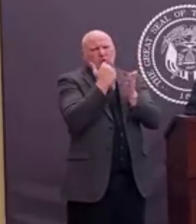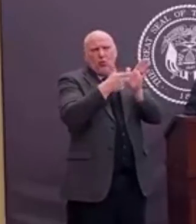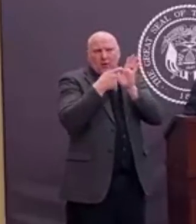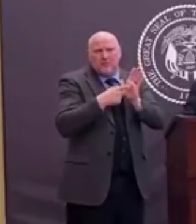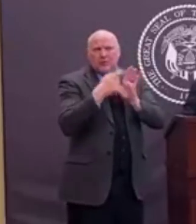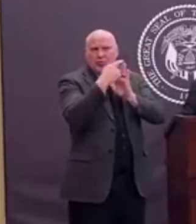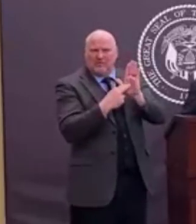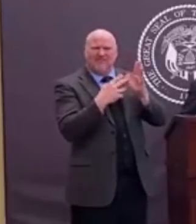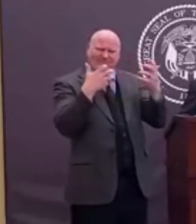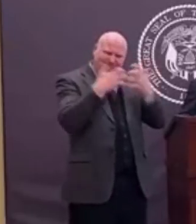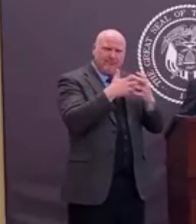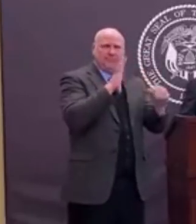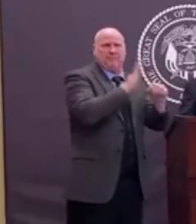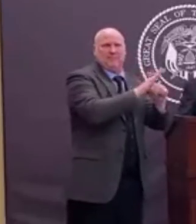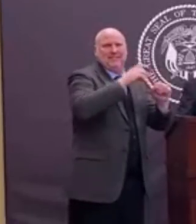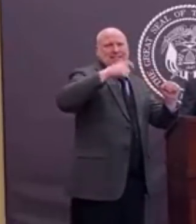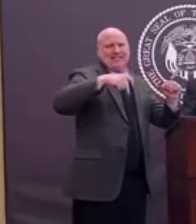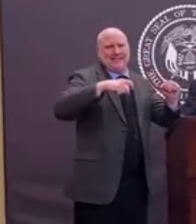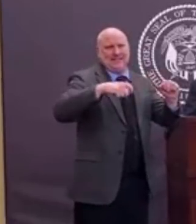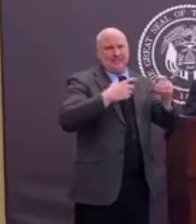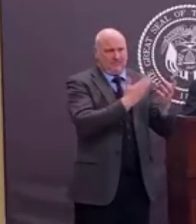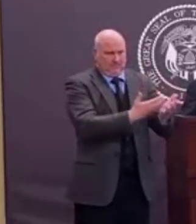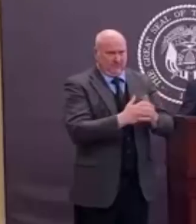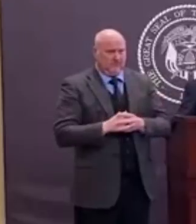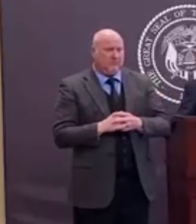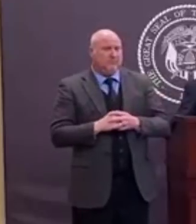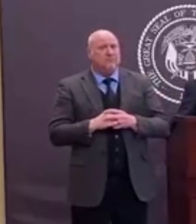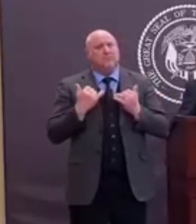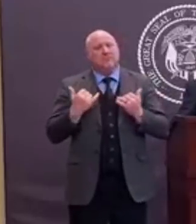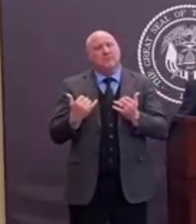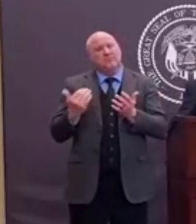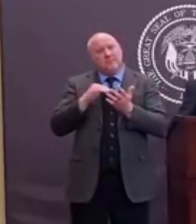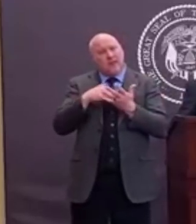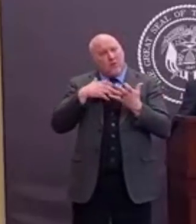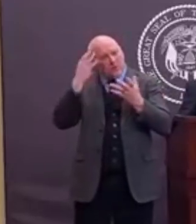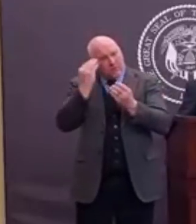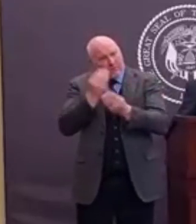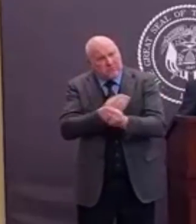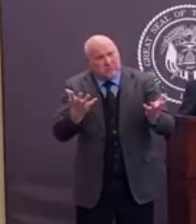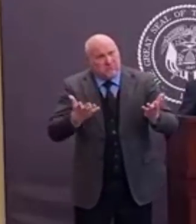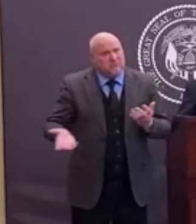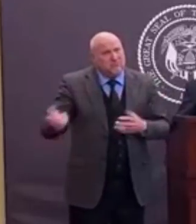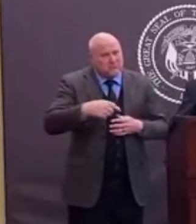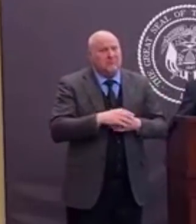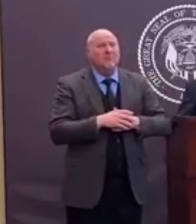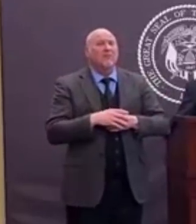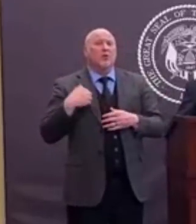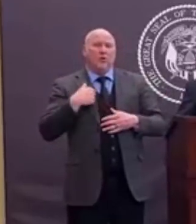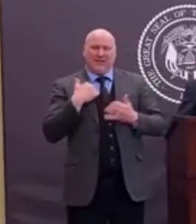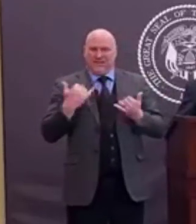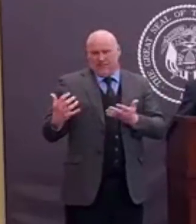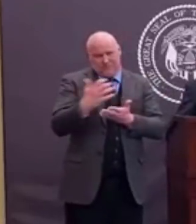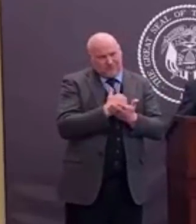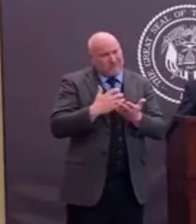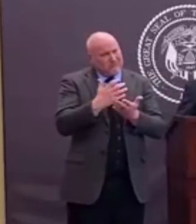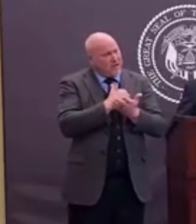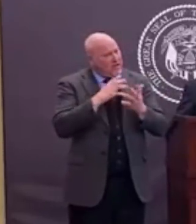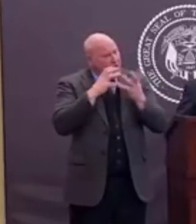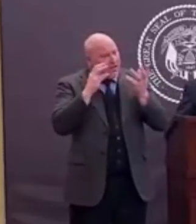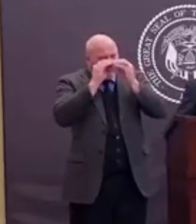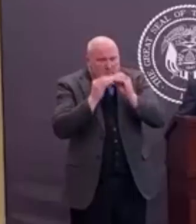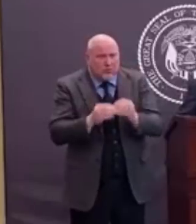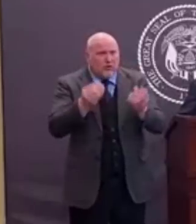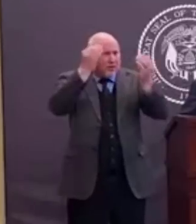let me assure everybody that we are, in fact, collecting data, more so now than ever before. That's ramped up.